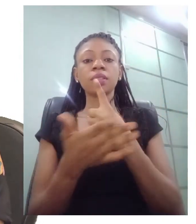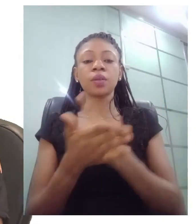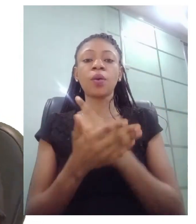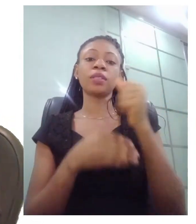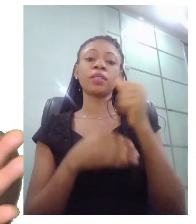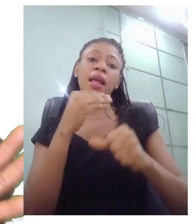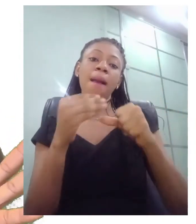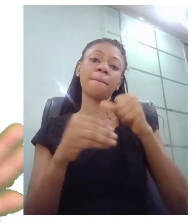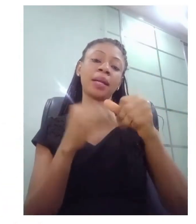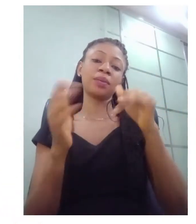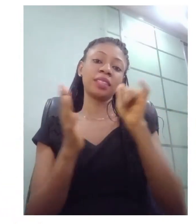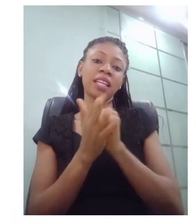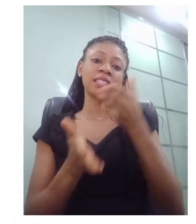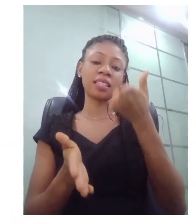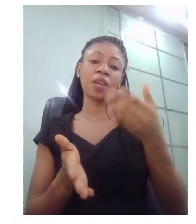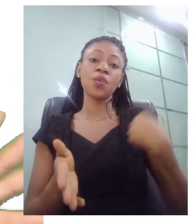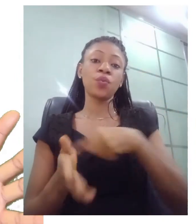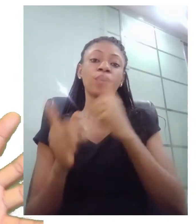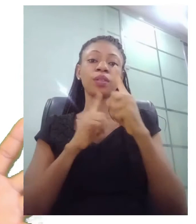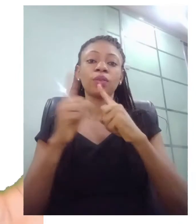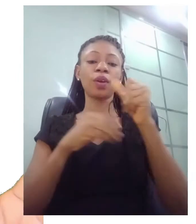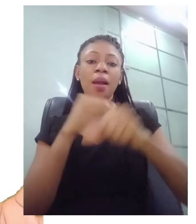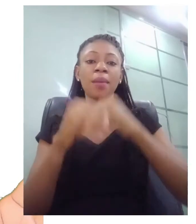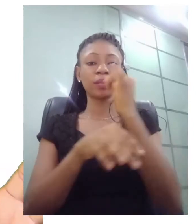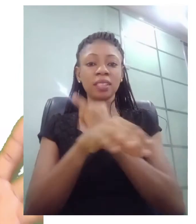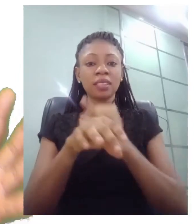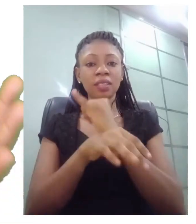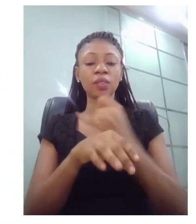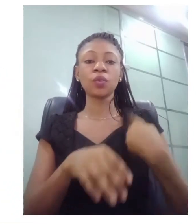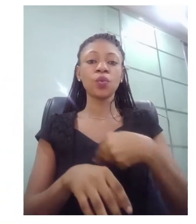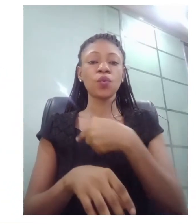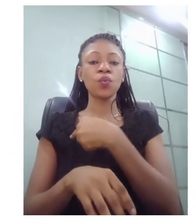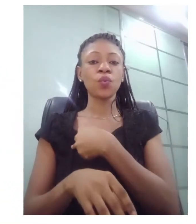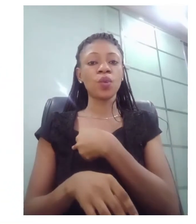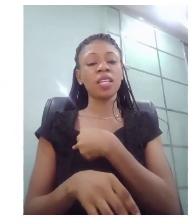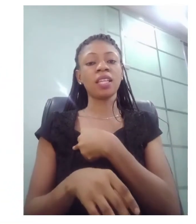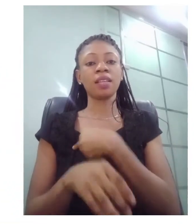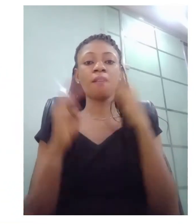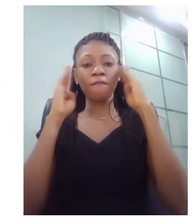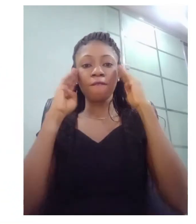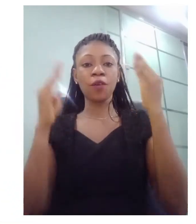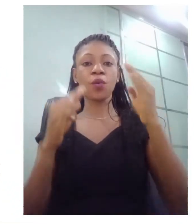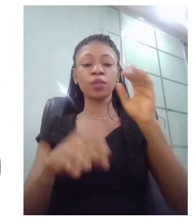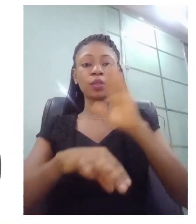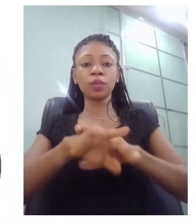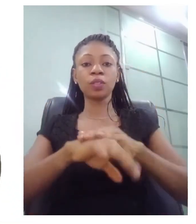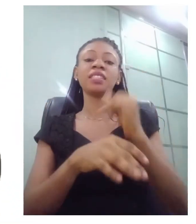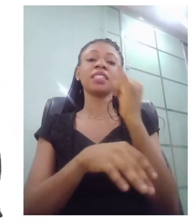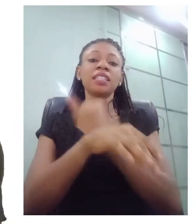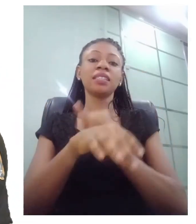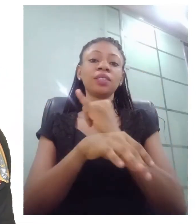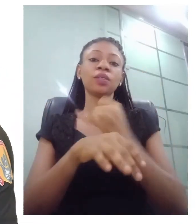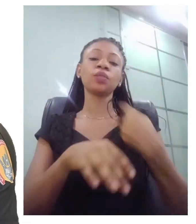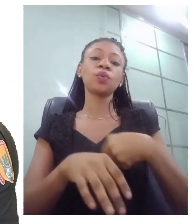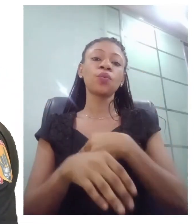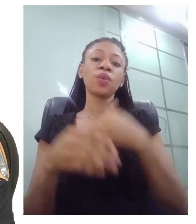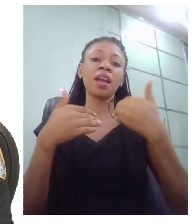about the indigenous. We have no other business but the indigenous sign languages of